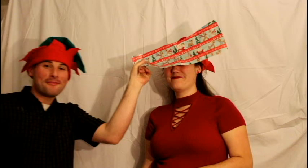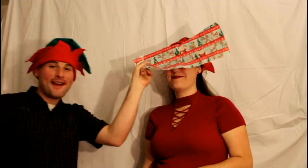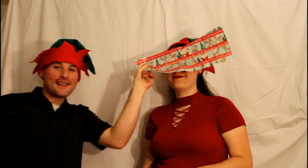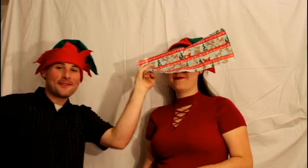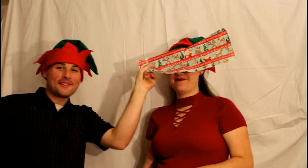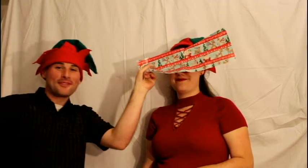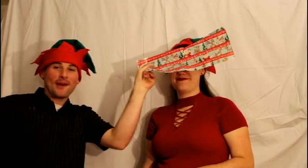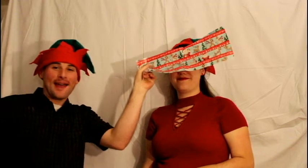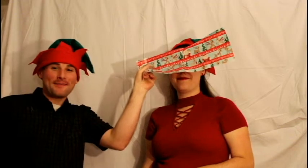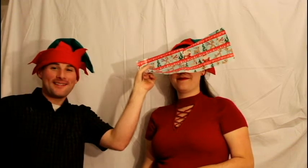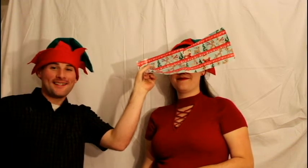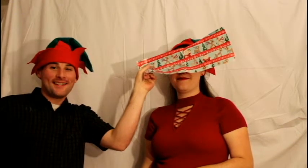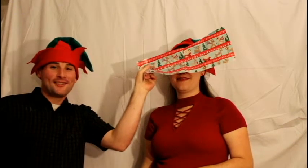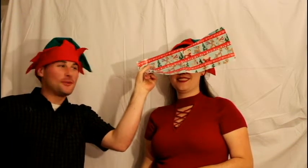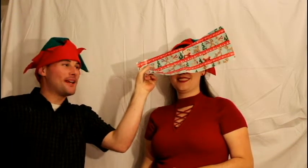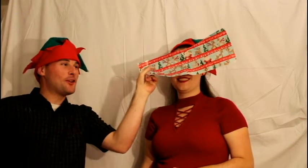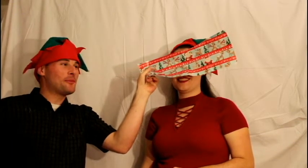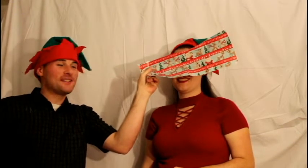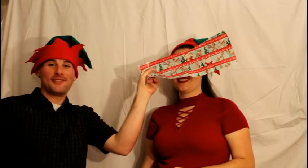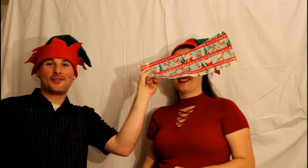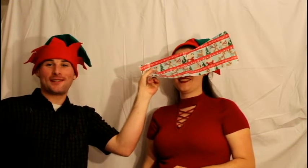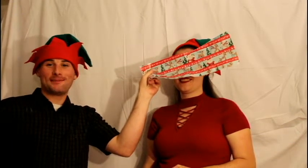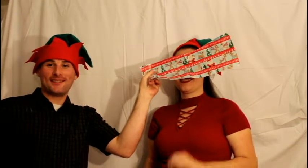My gift is wrapped. Do not open until Christmas.